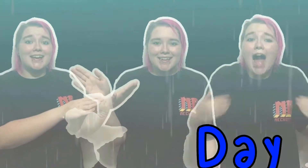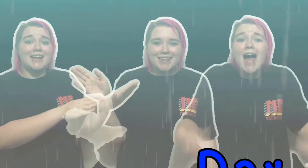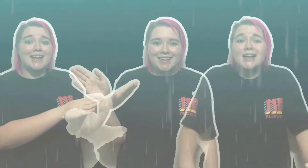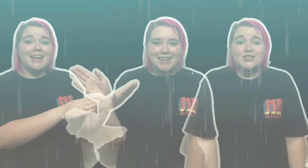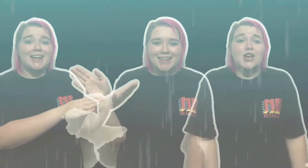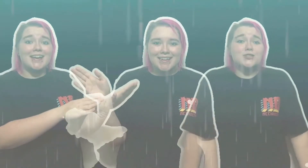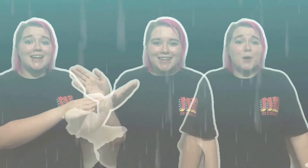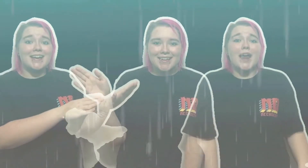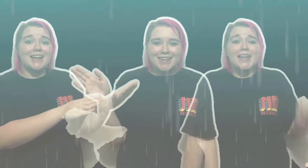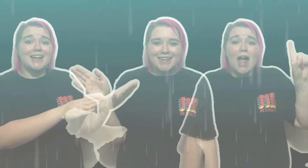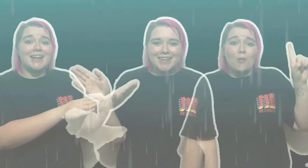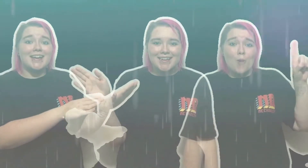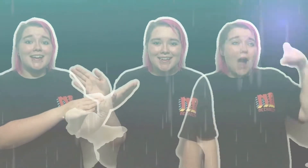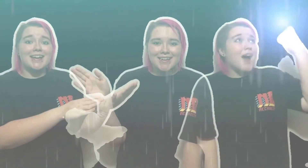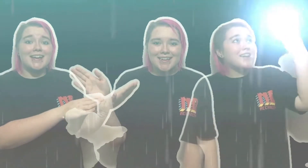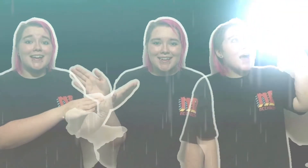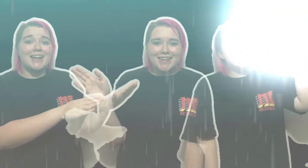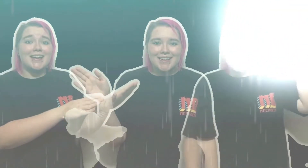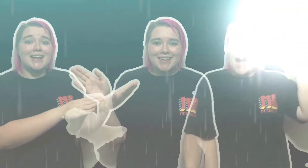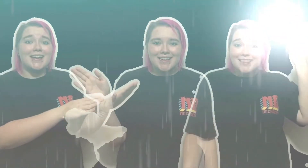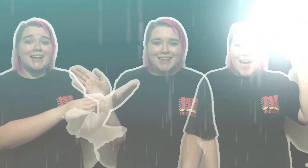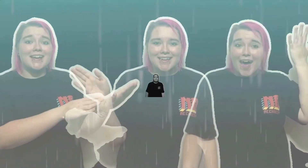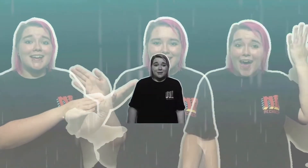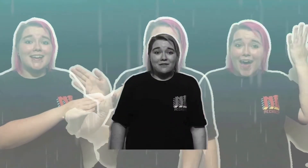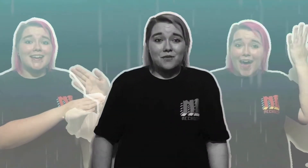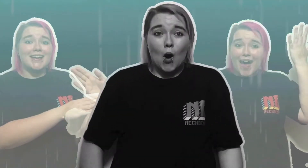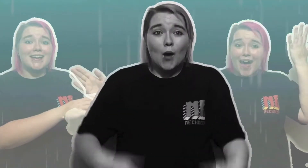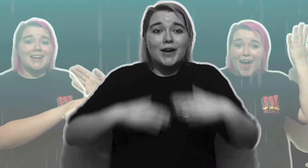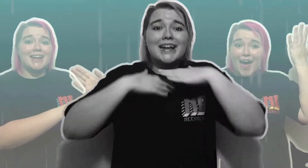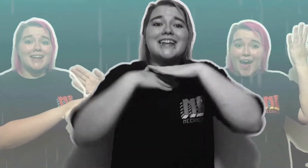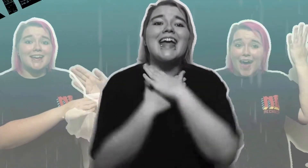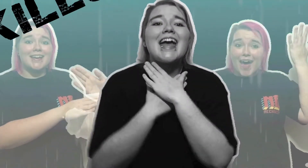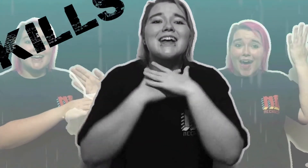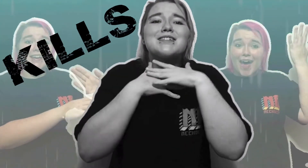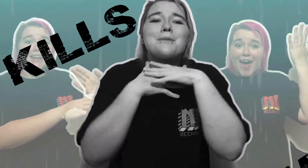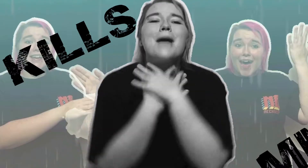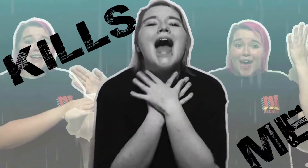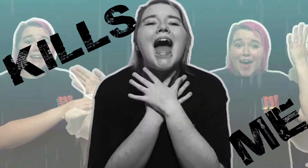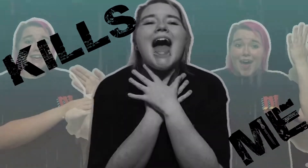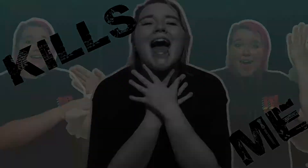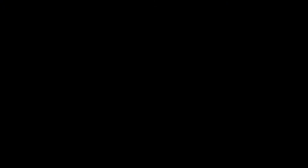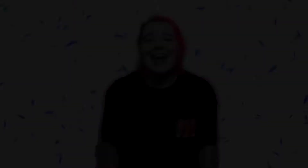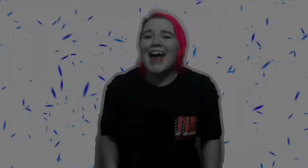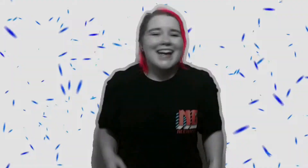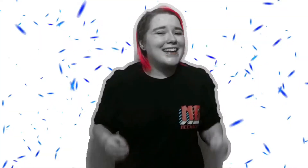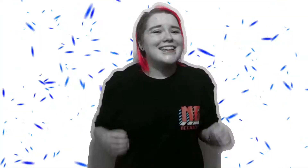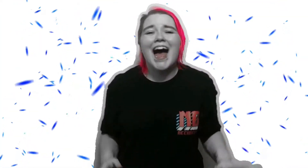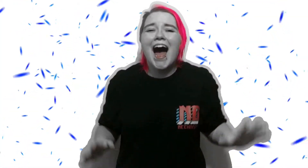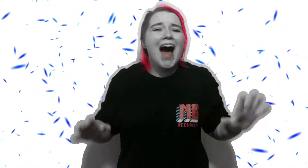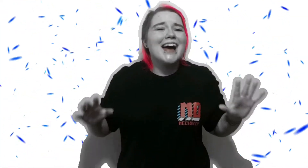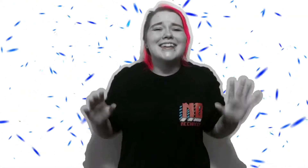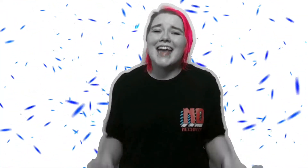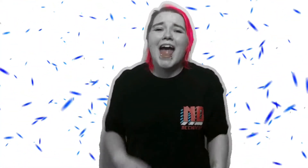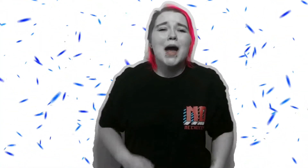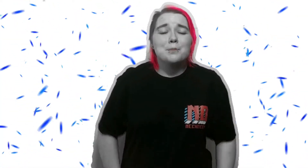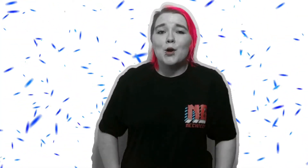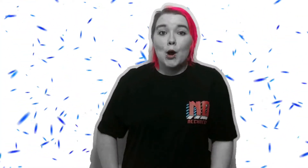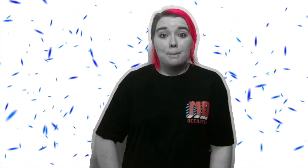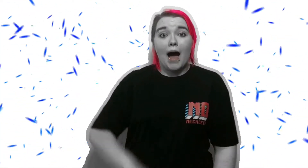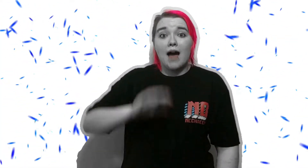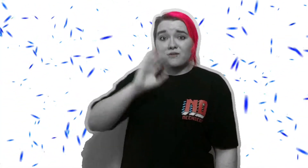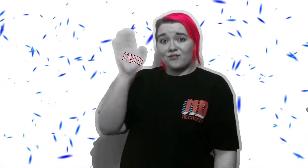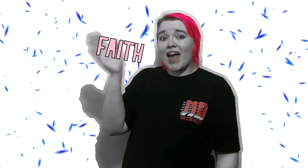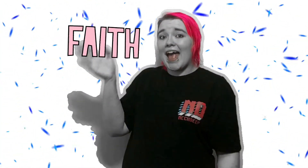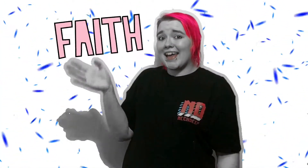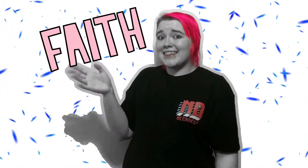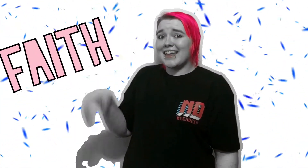I just wanna get one up on life before it kills me And I can't